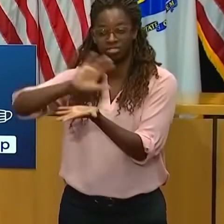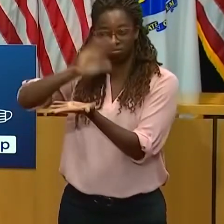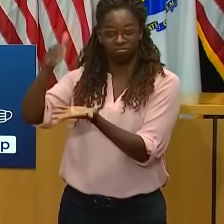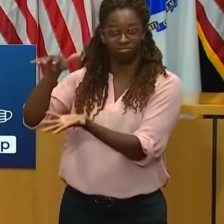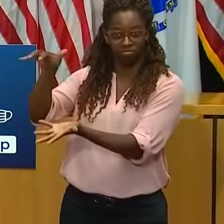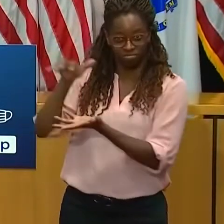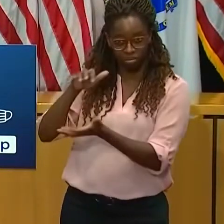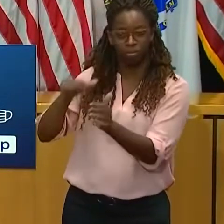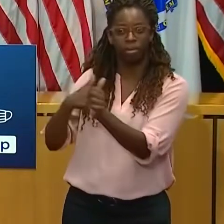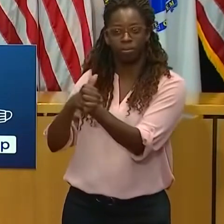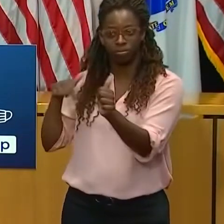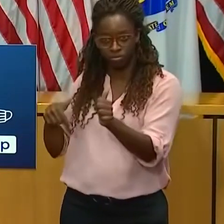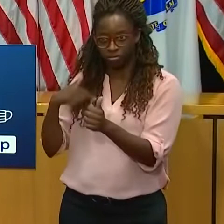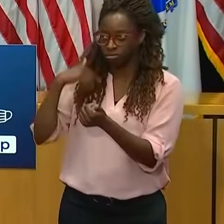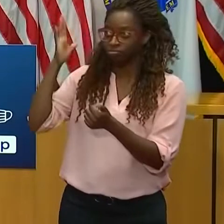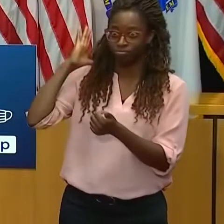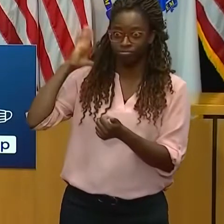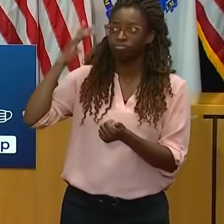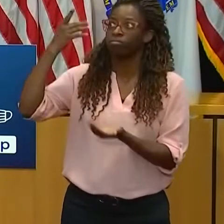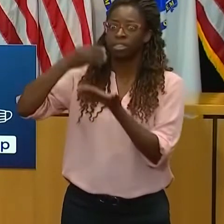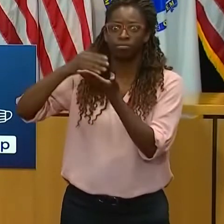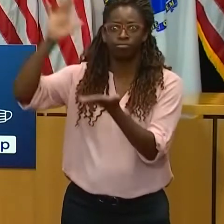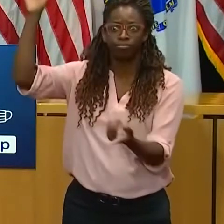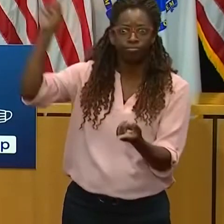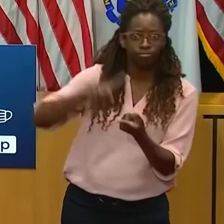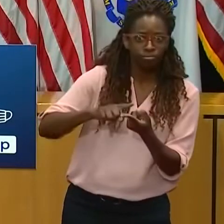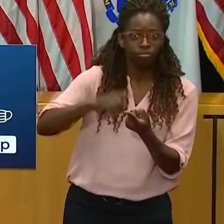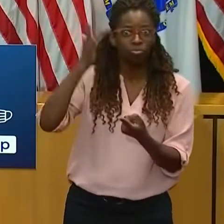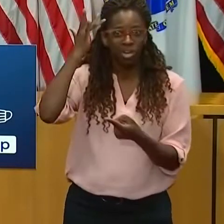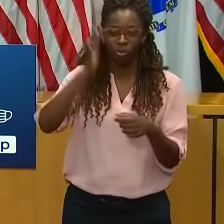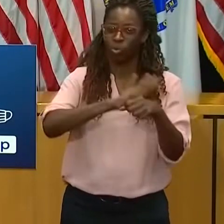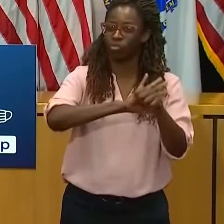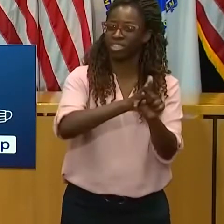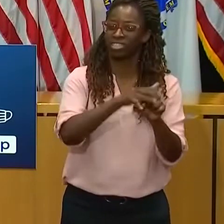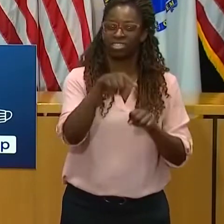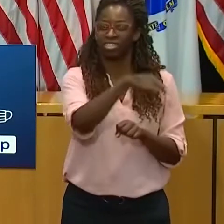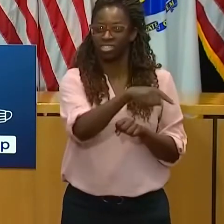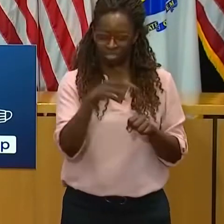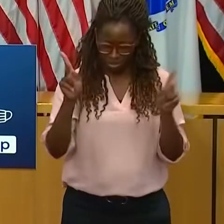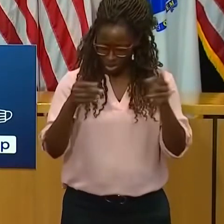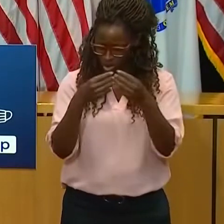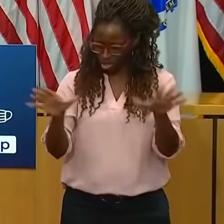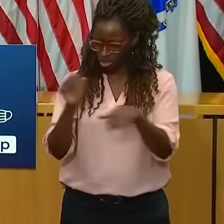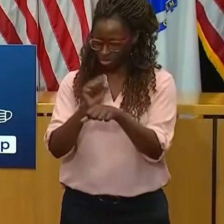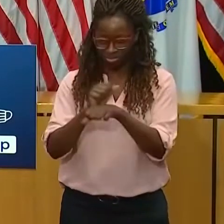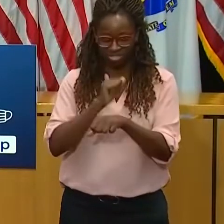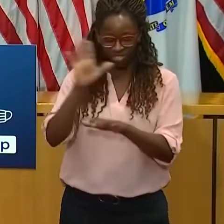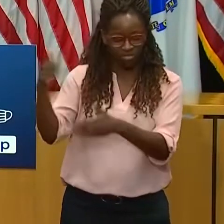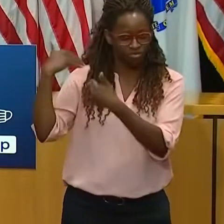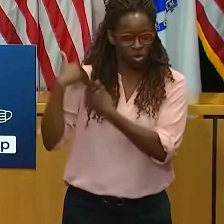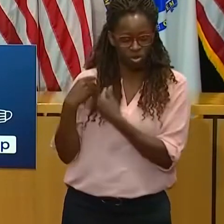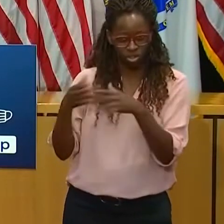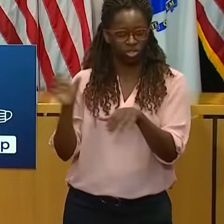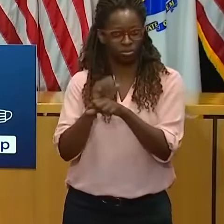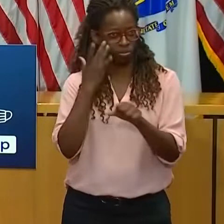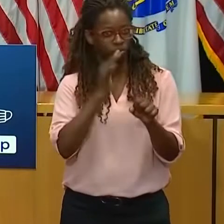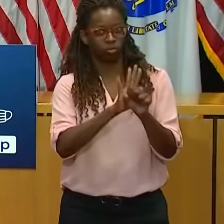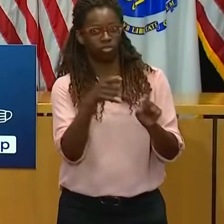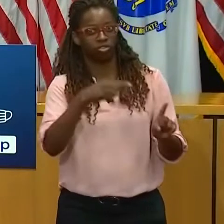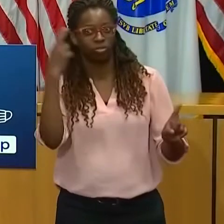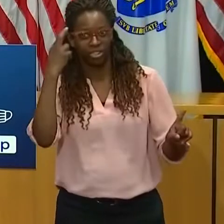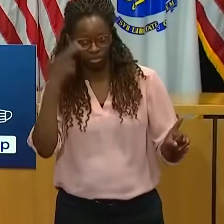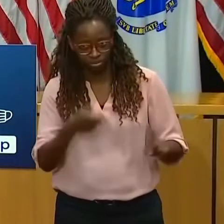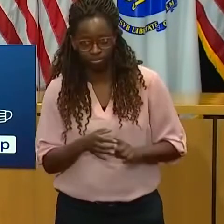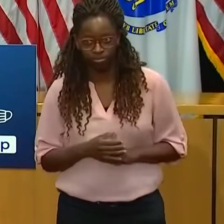workers who lost their jobs through no fault of their own due to this crisis. At the same time, the sheer volume of unemployment